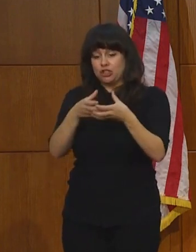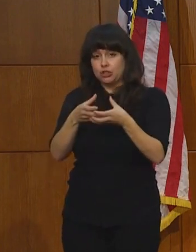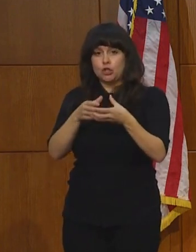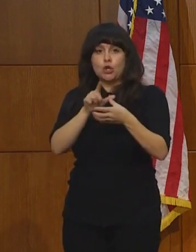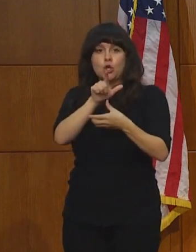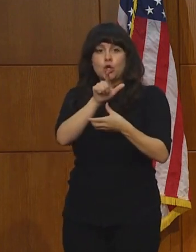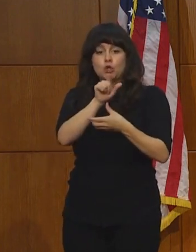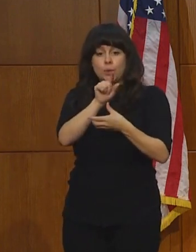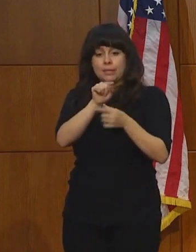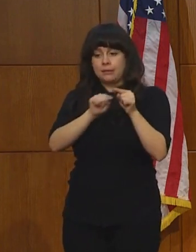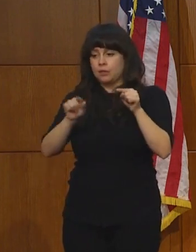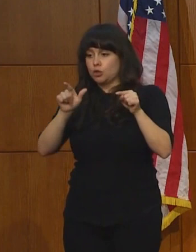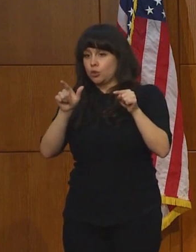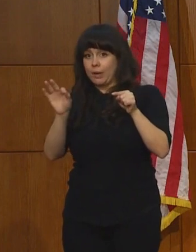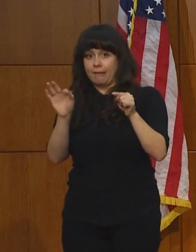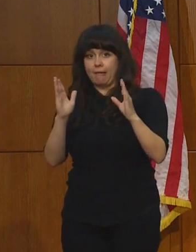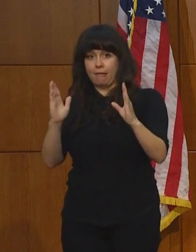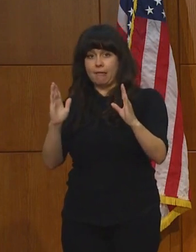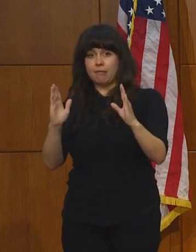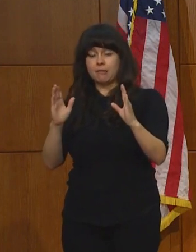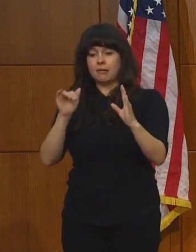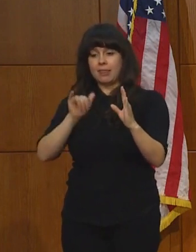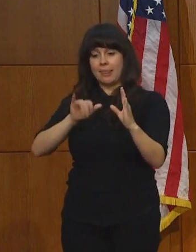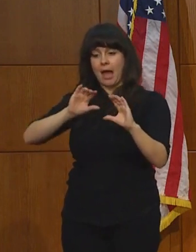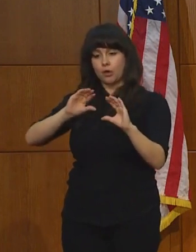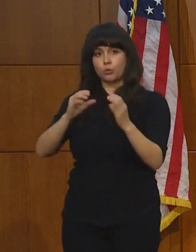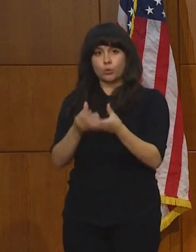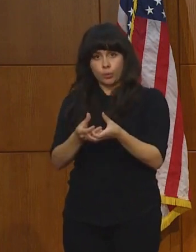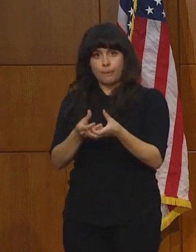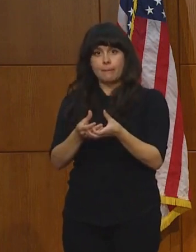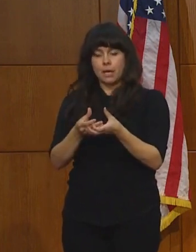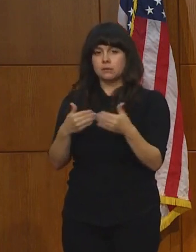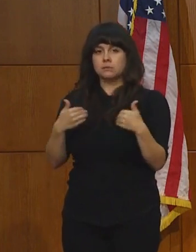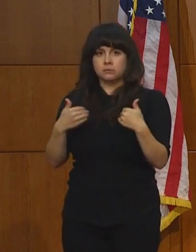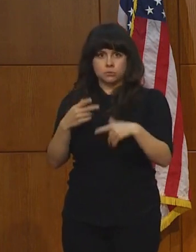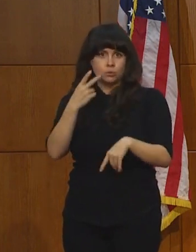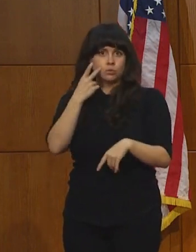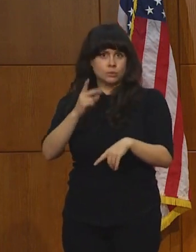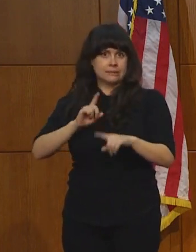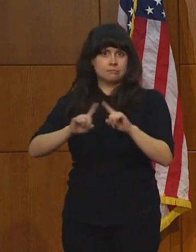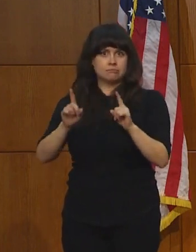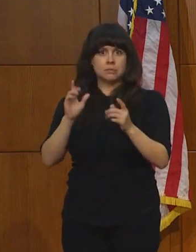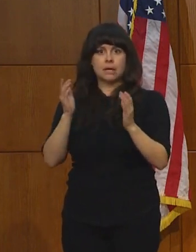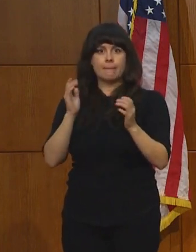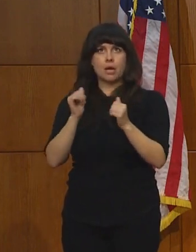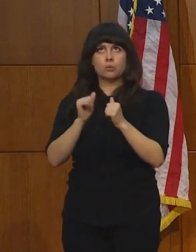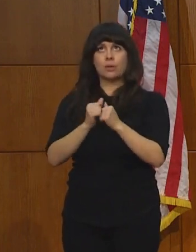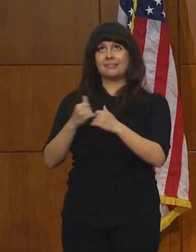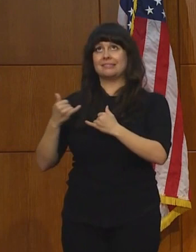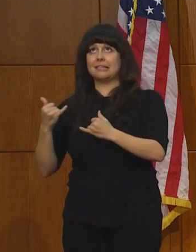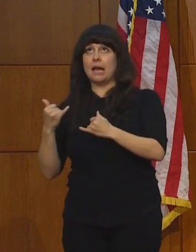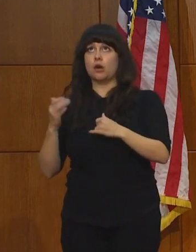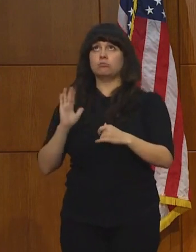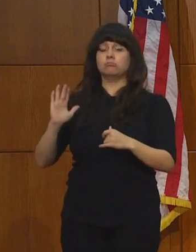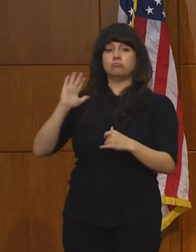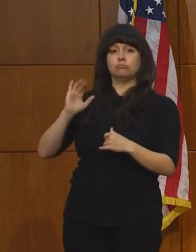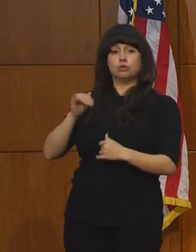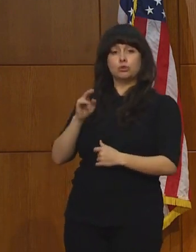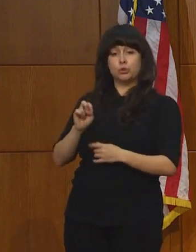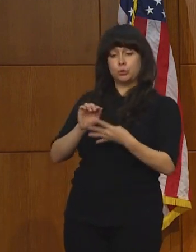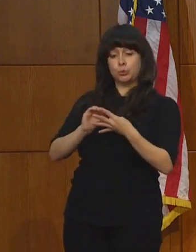29-year-olds from here compared to early June is up